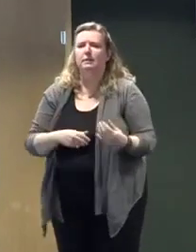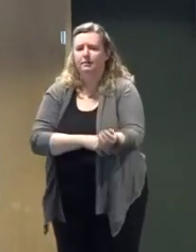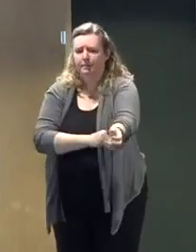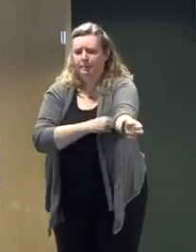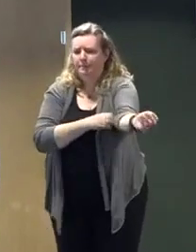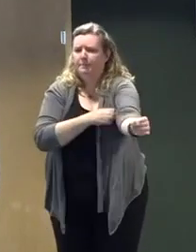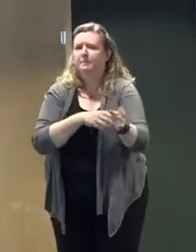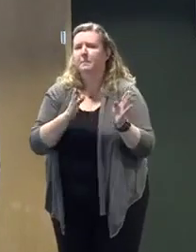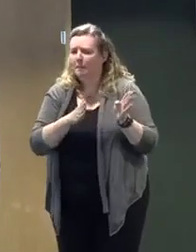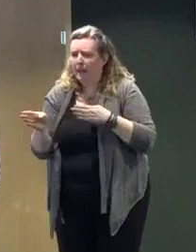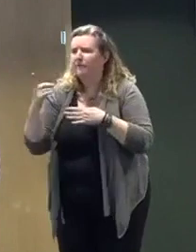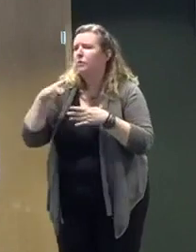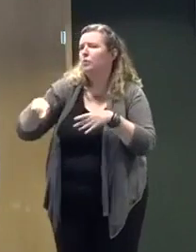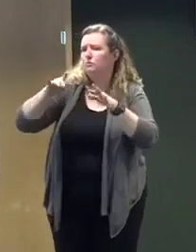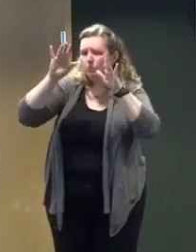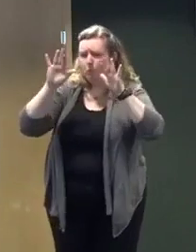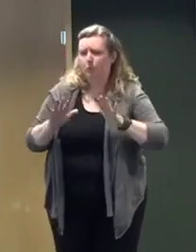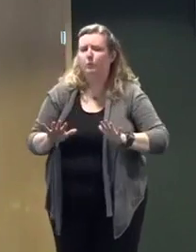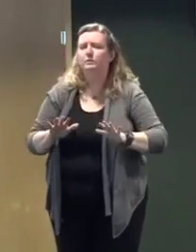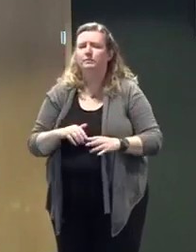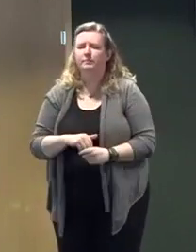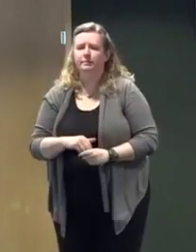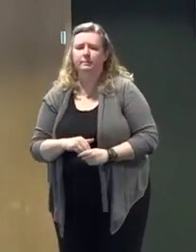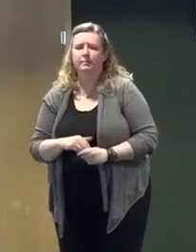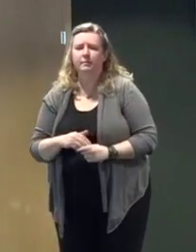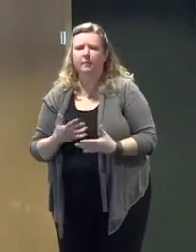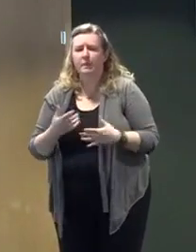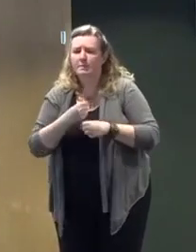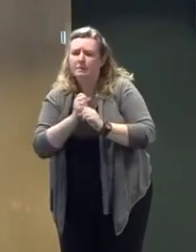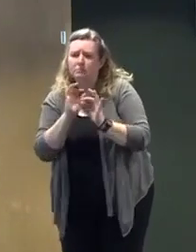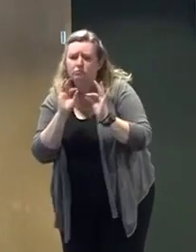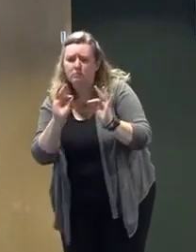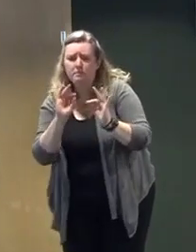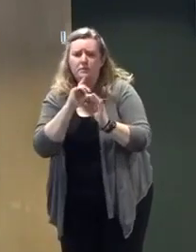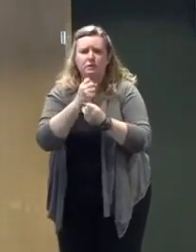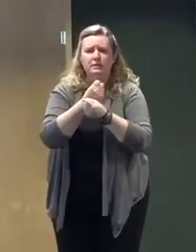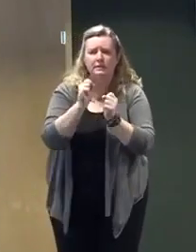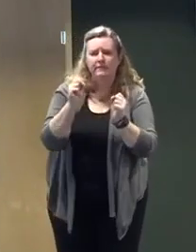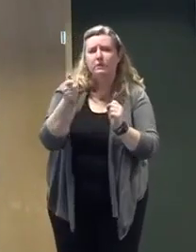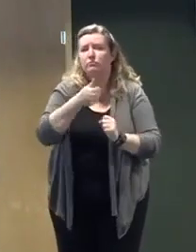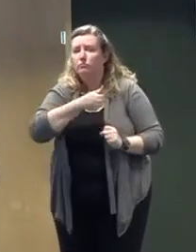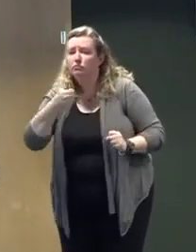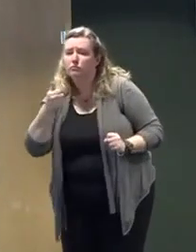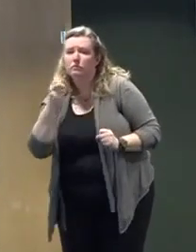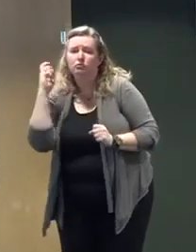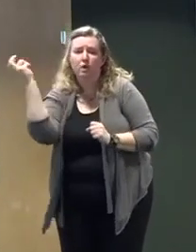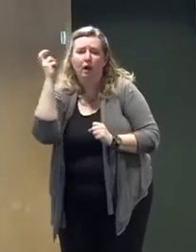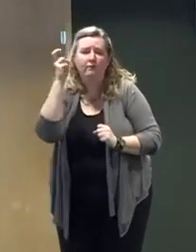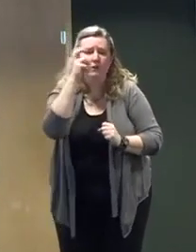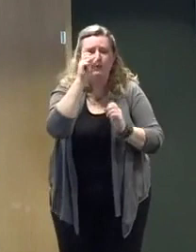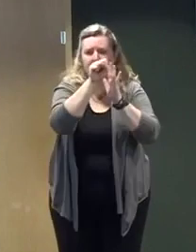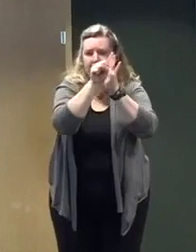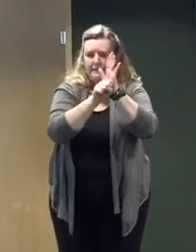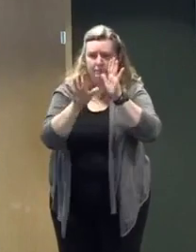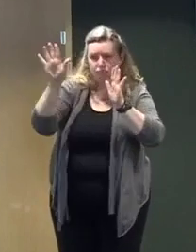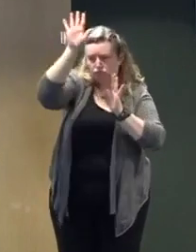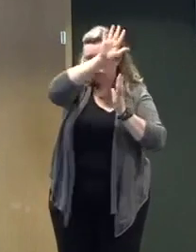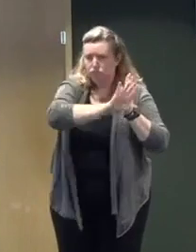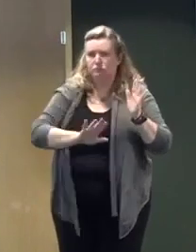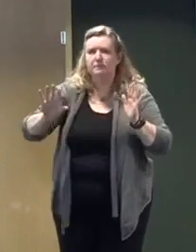to ensure proper coordination on safe interstate travel to the greatest extent possible. I'm also